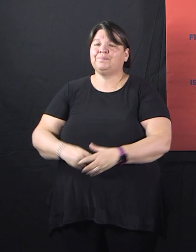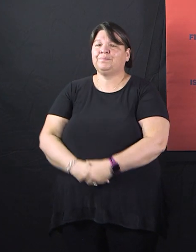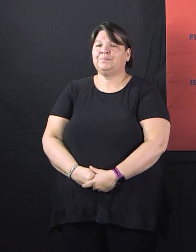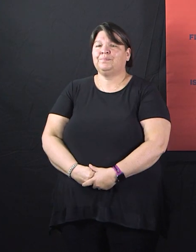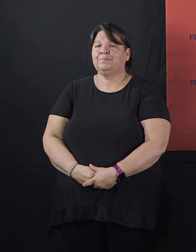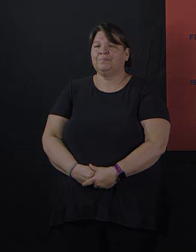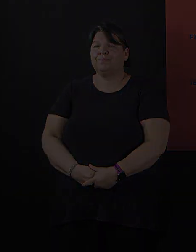You're Thank